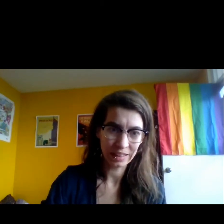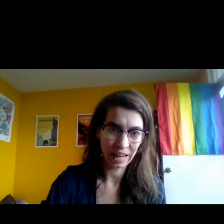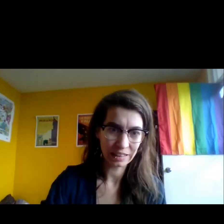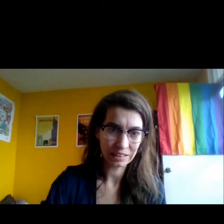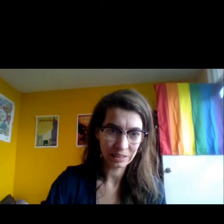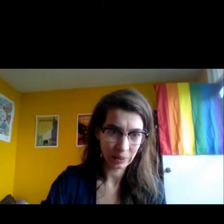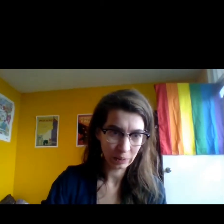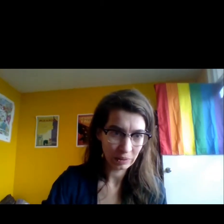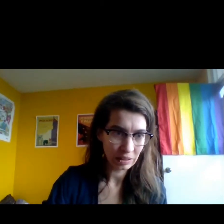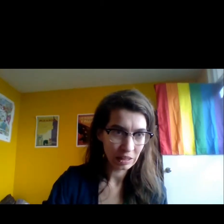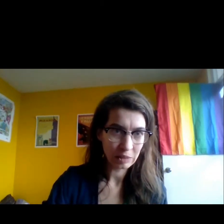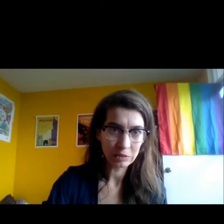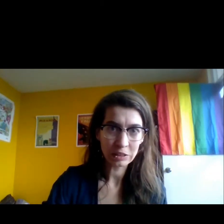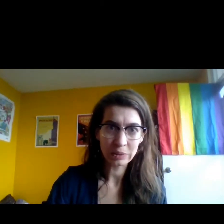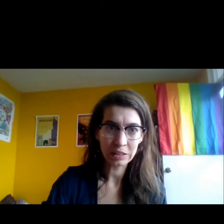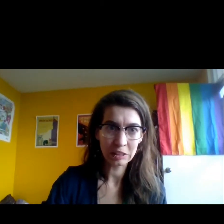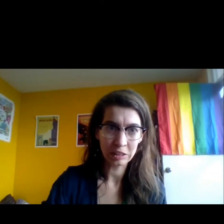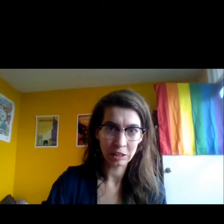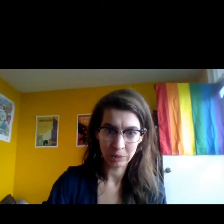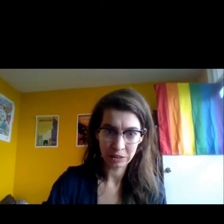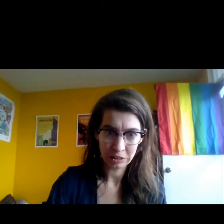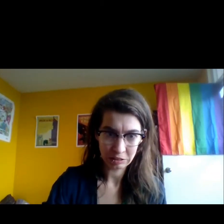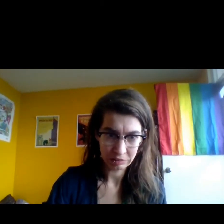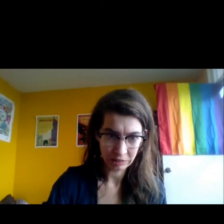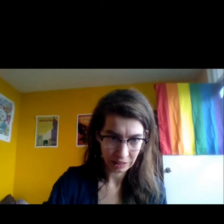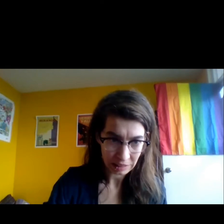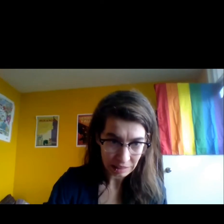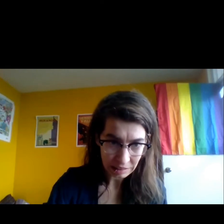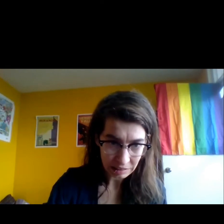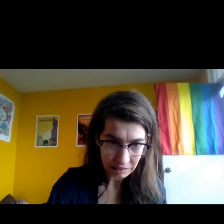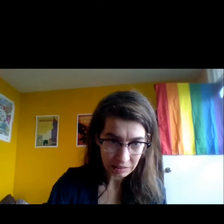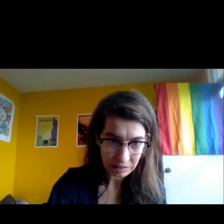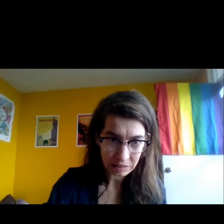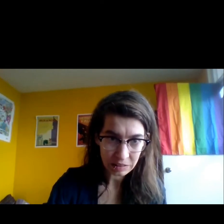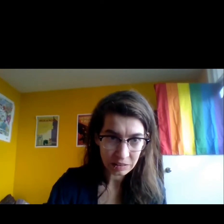move into that. So I'm just going to share my screen.